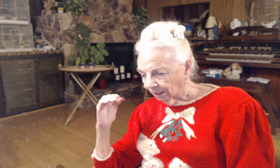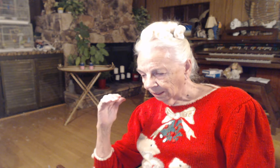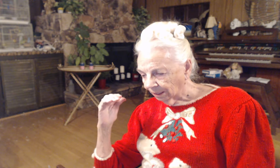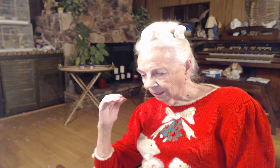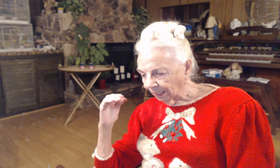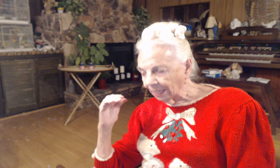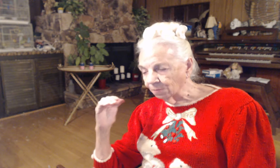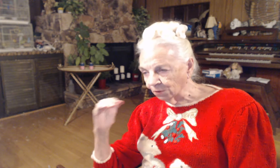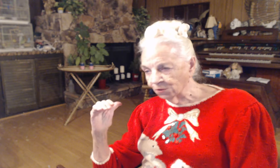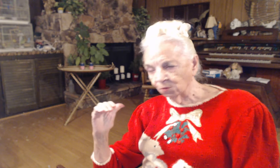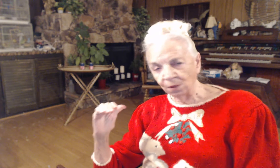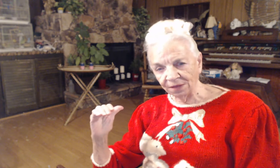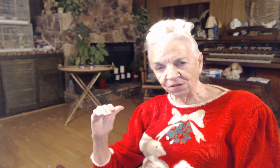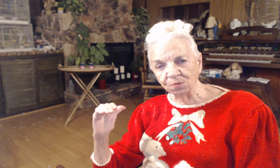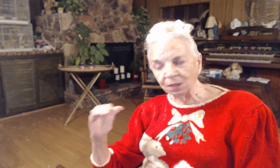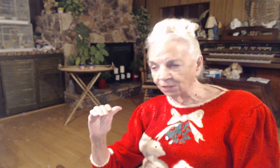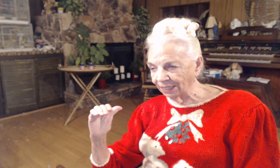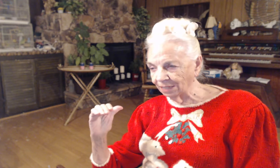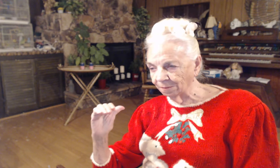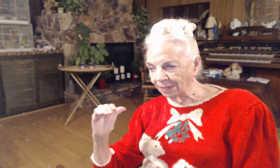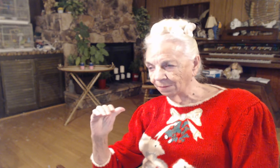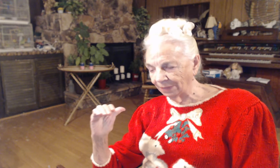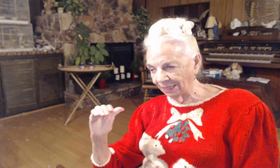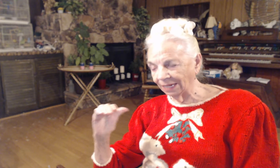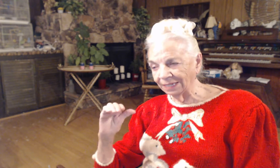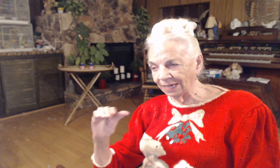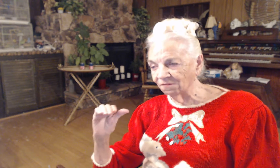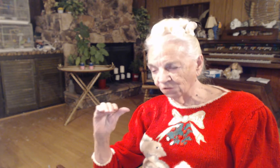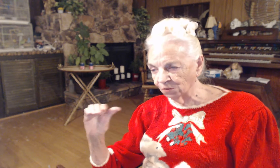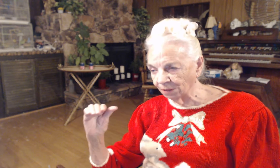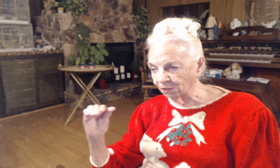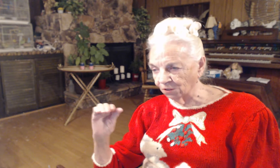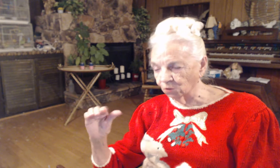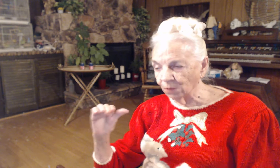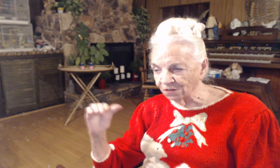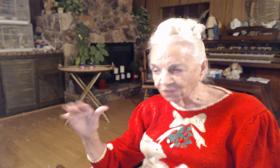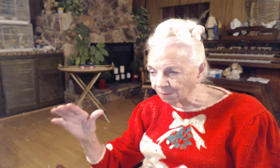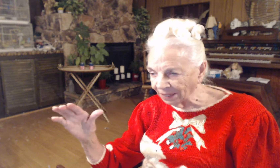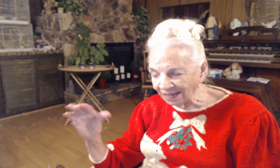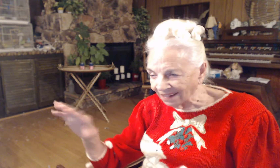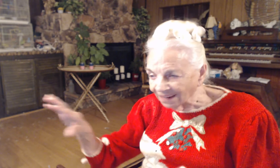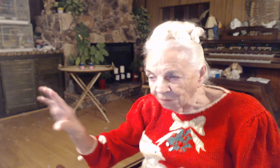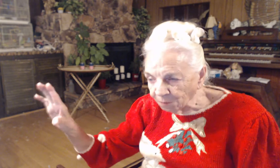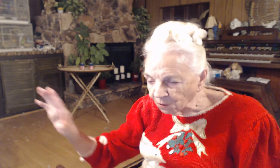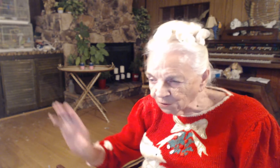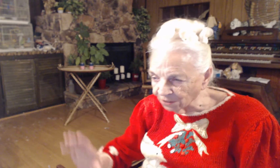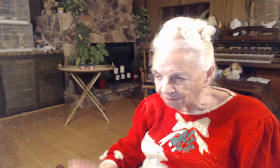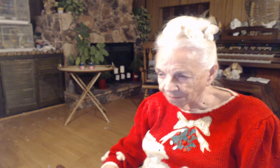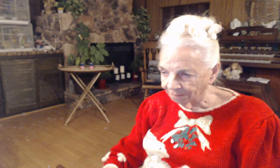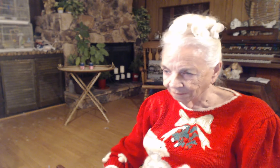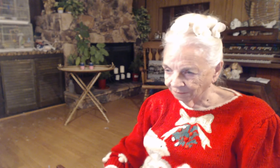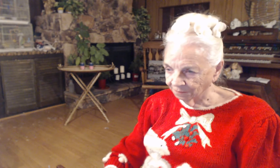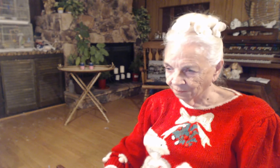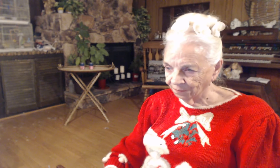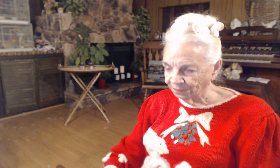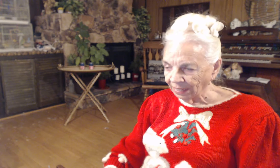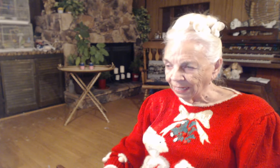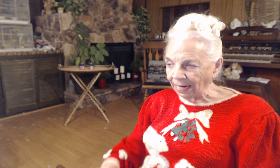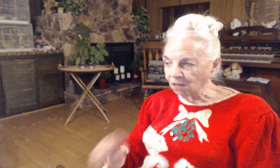A person with a spirit. It may be an evil spirit. Doing something. not the person. And when